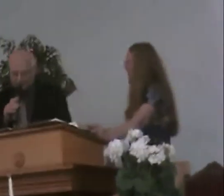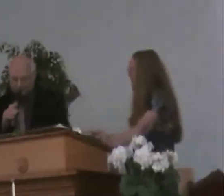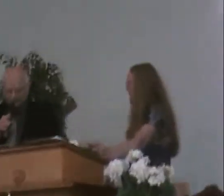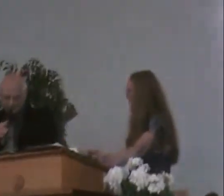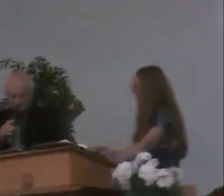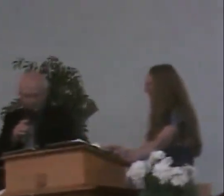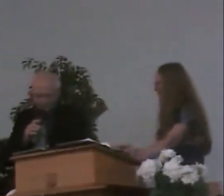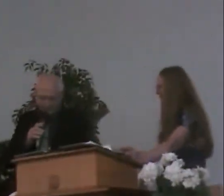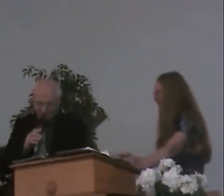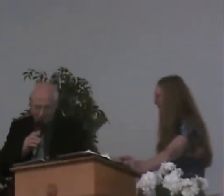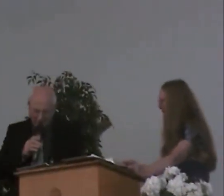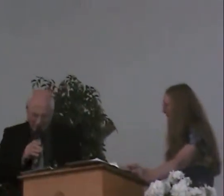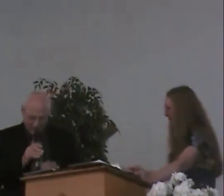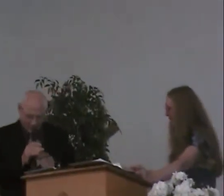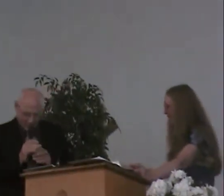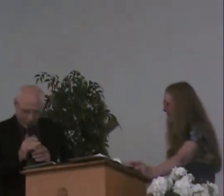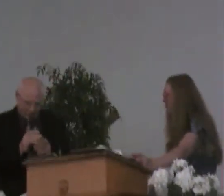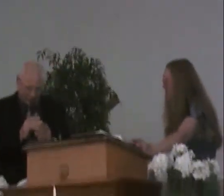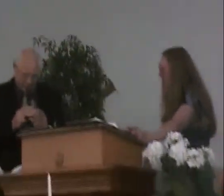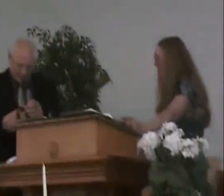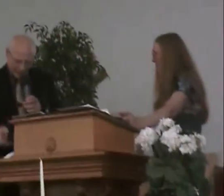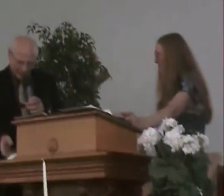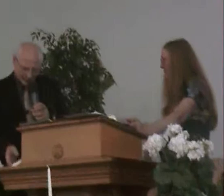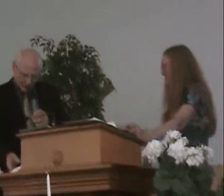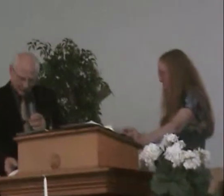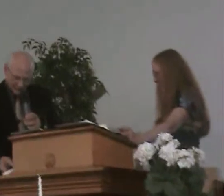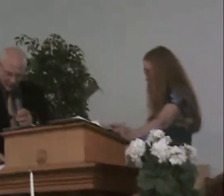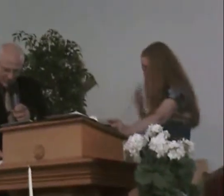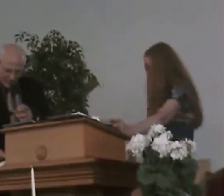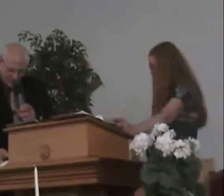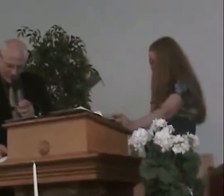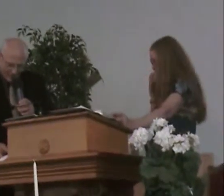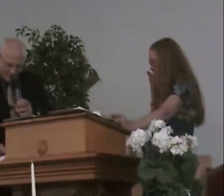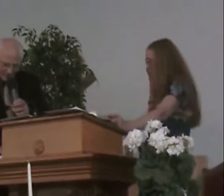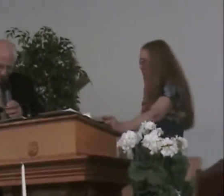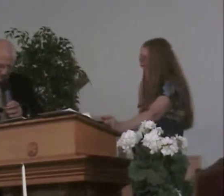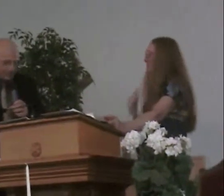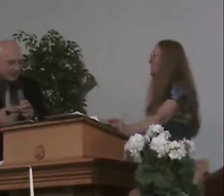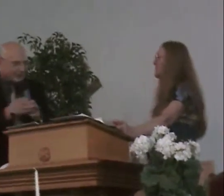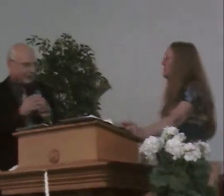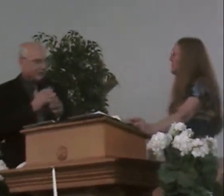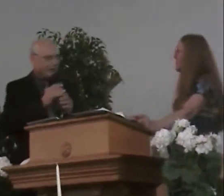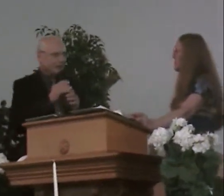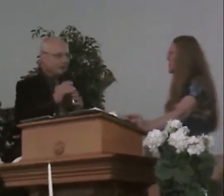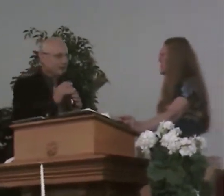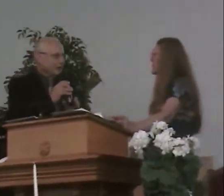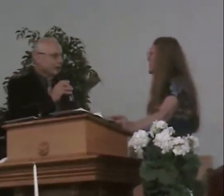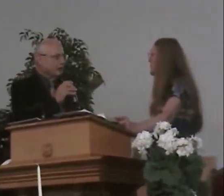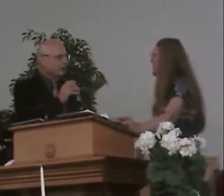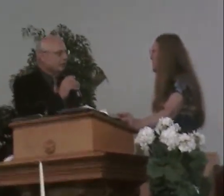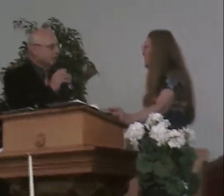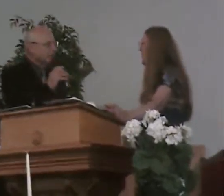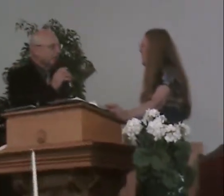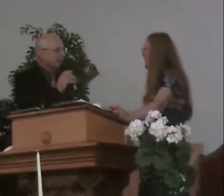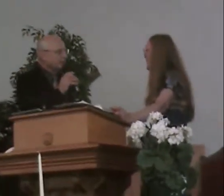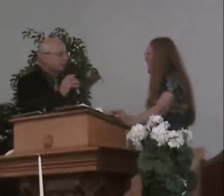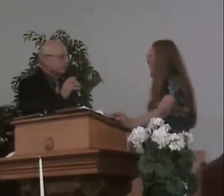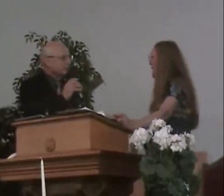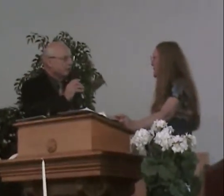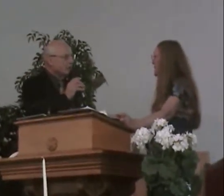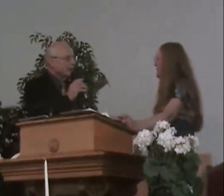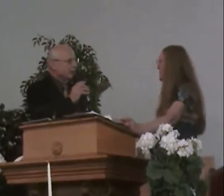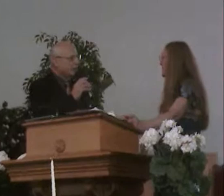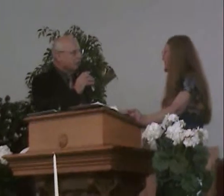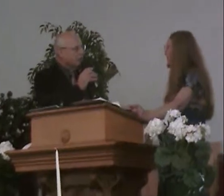created originally. Okay. So we will become like Jesus. Um, and are looking forward to that?